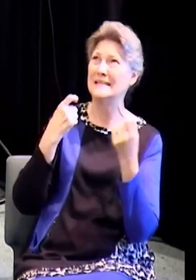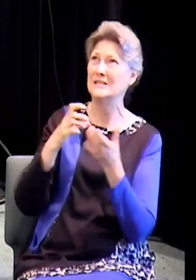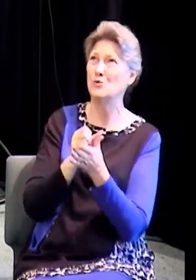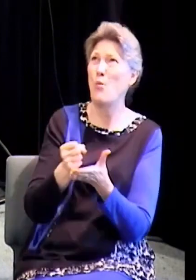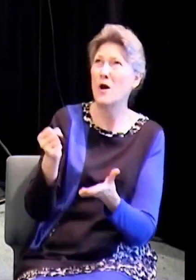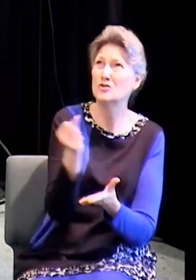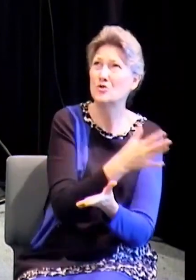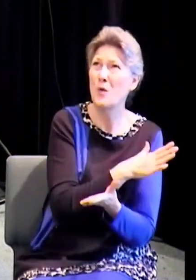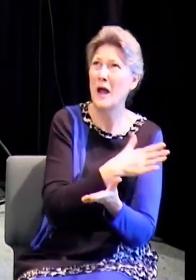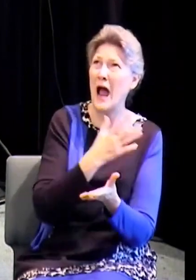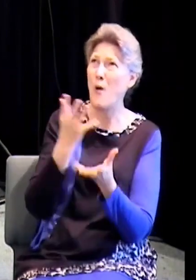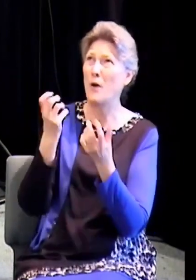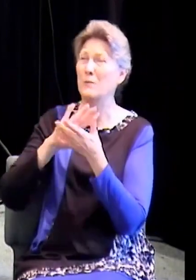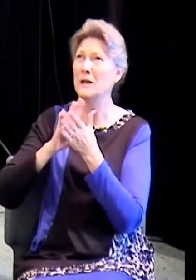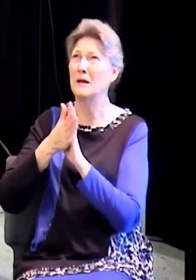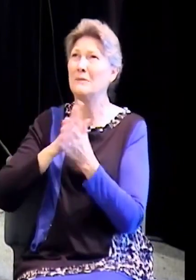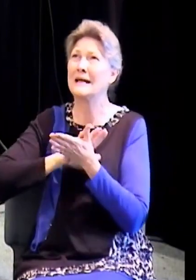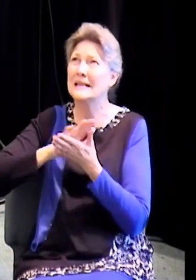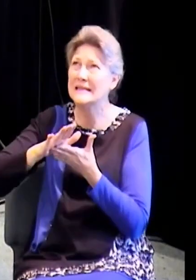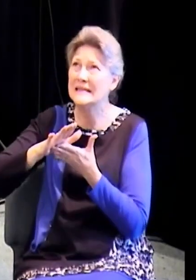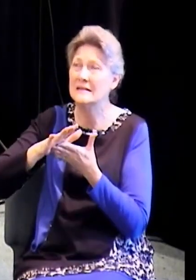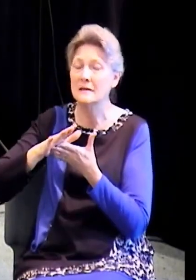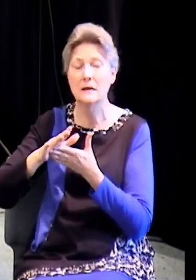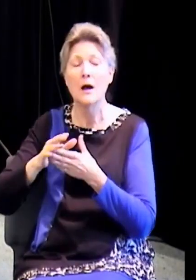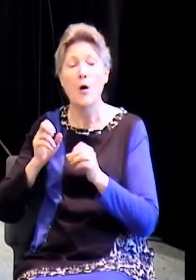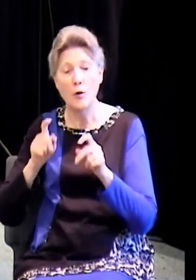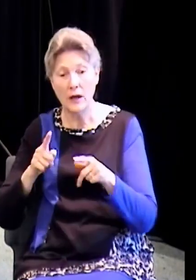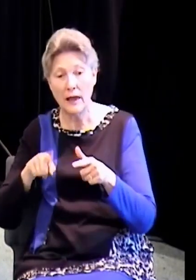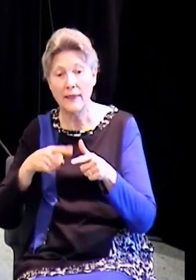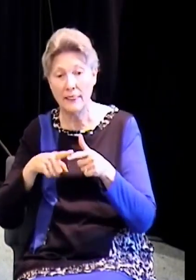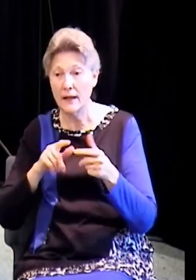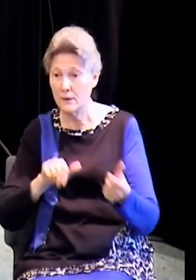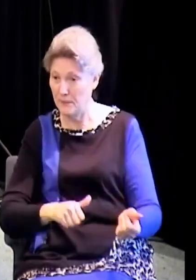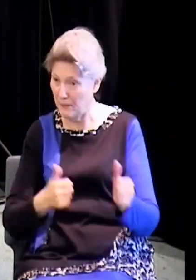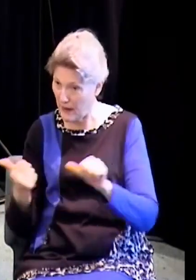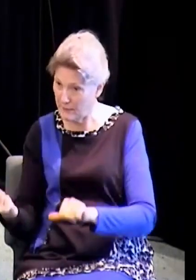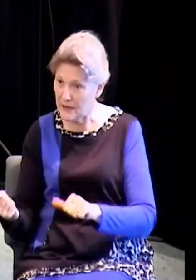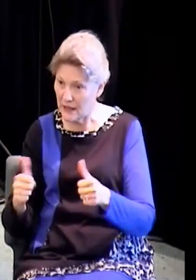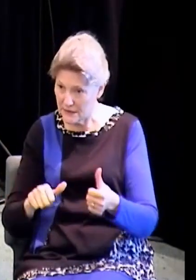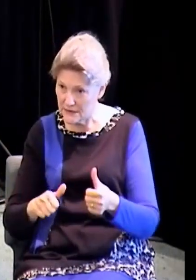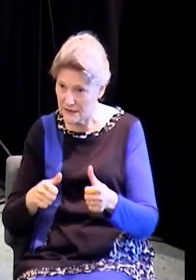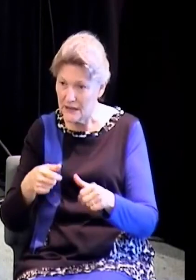we have to be born of water. Peter said, repent and be baptized every one of you.